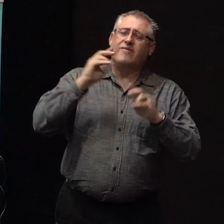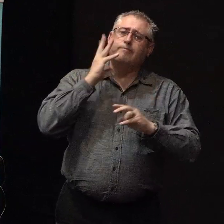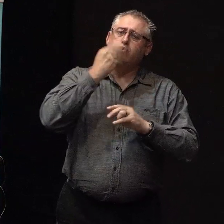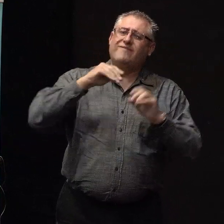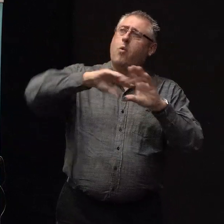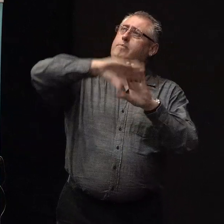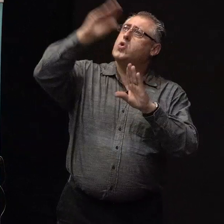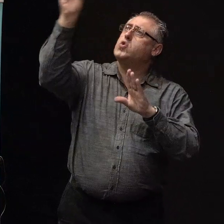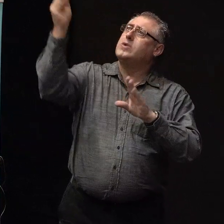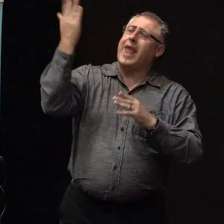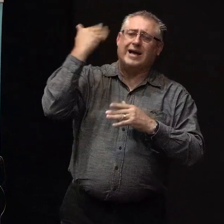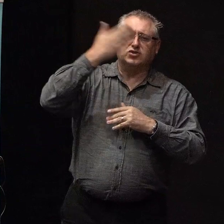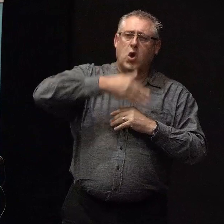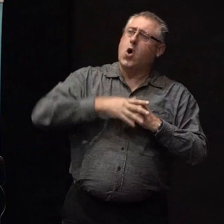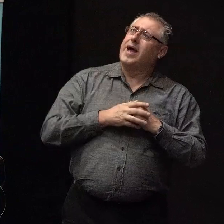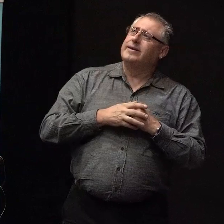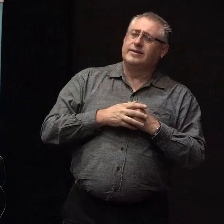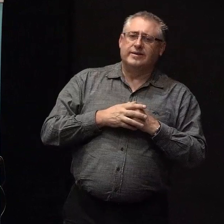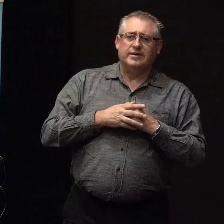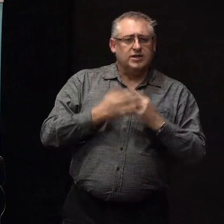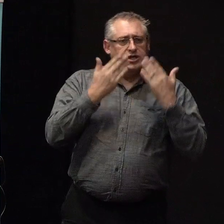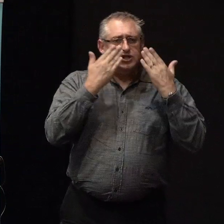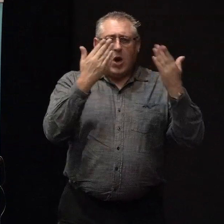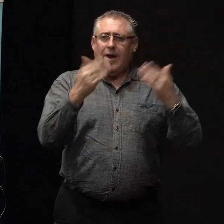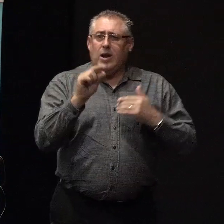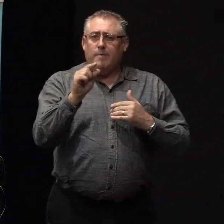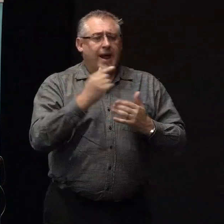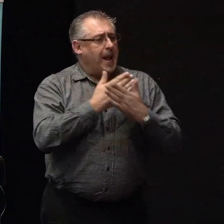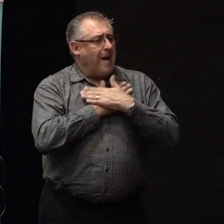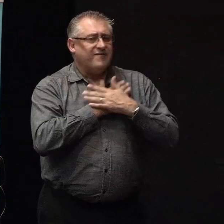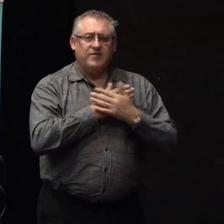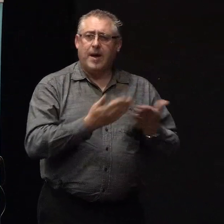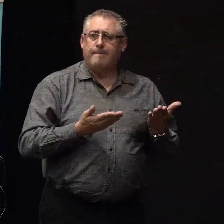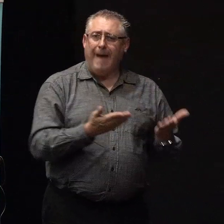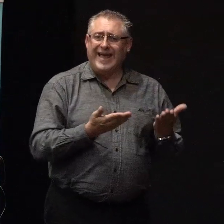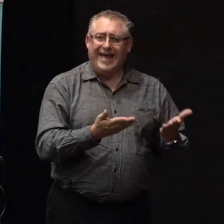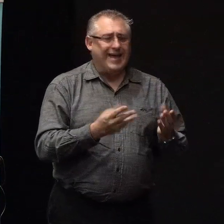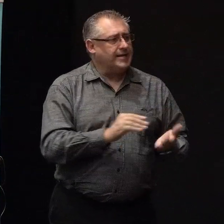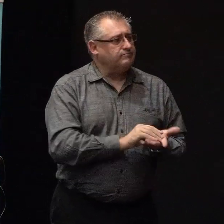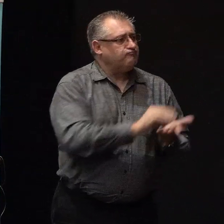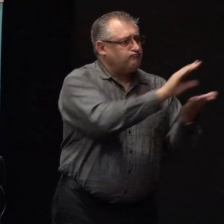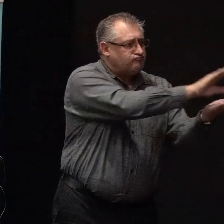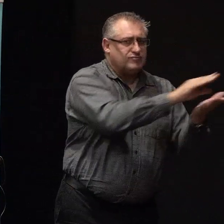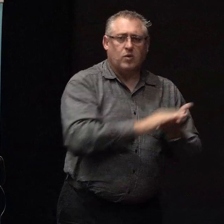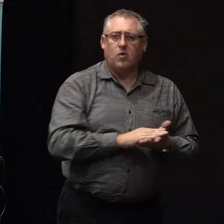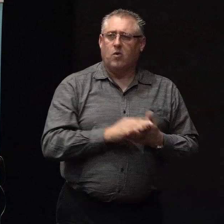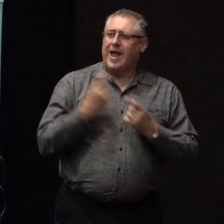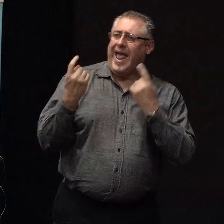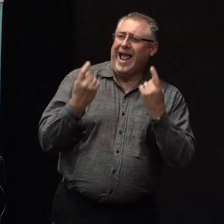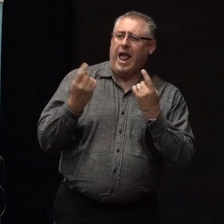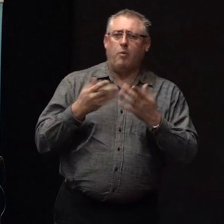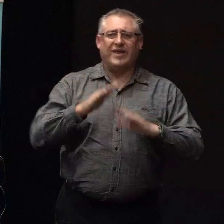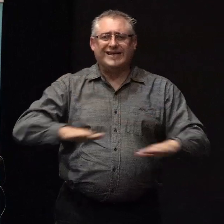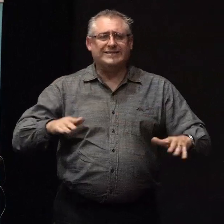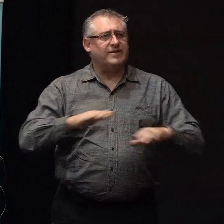night. To remember that showing a bit of love, which might be doing a bit of baking or hanging out with your kids at the park or your